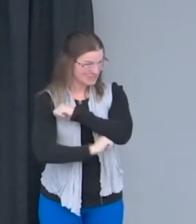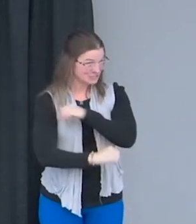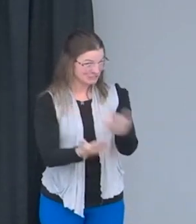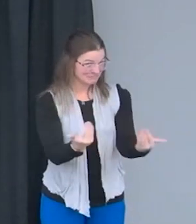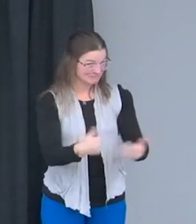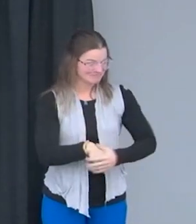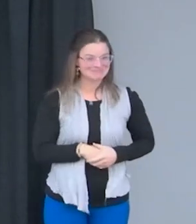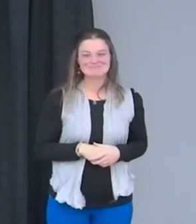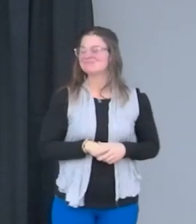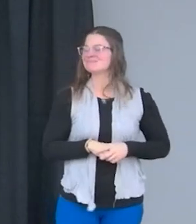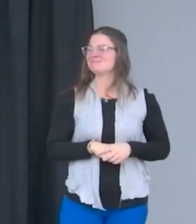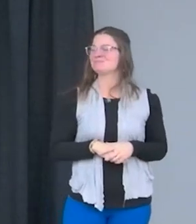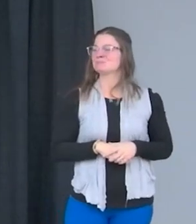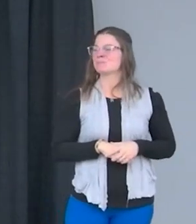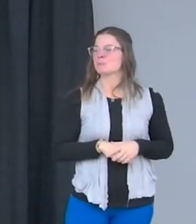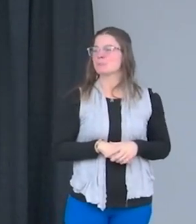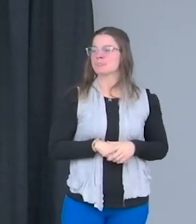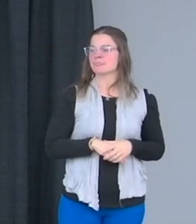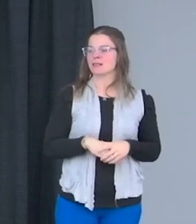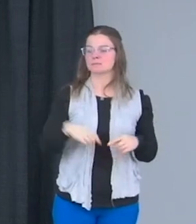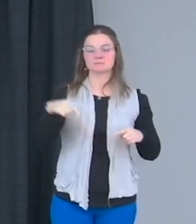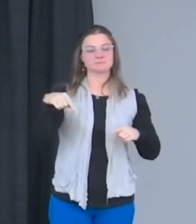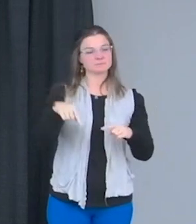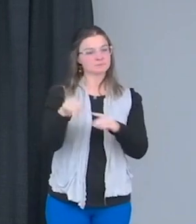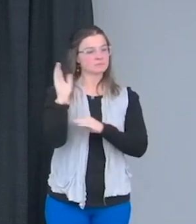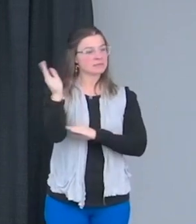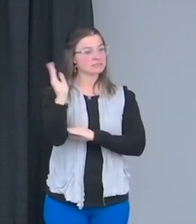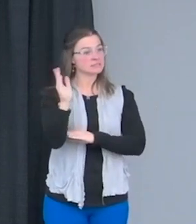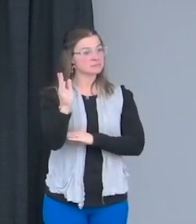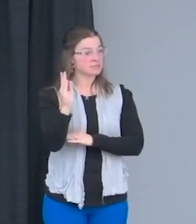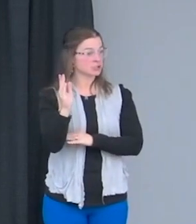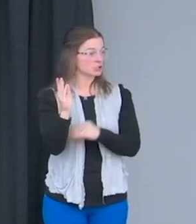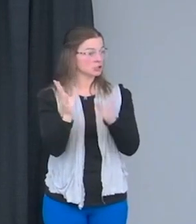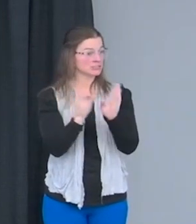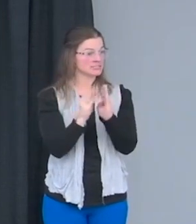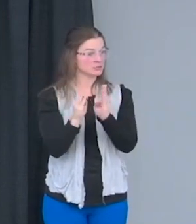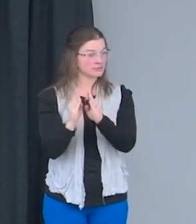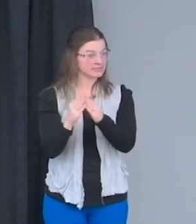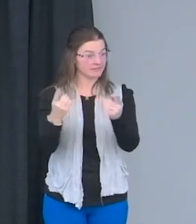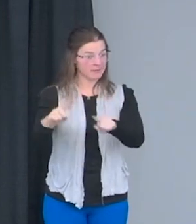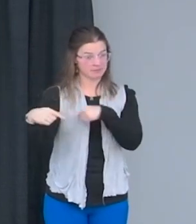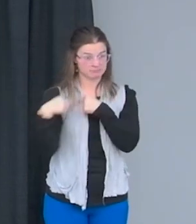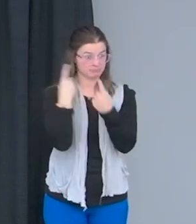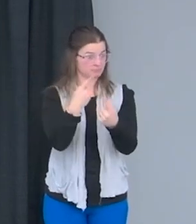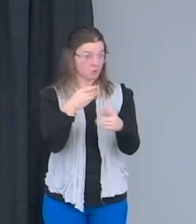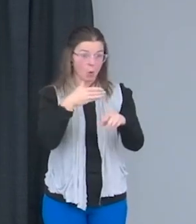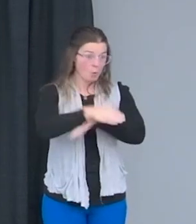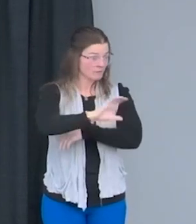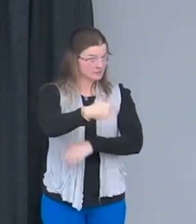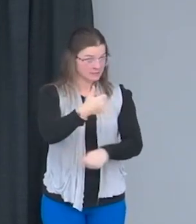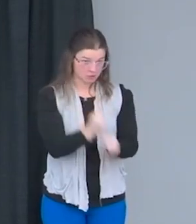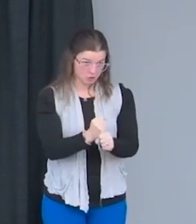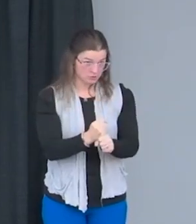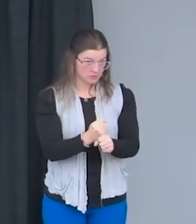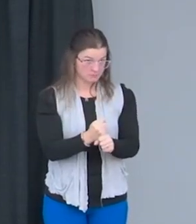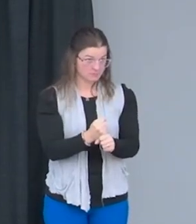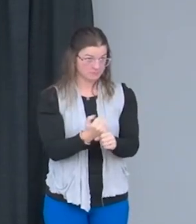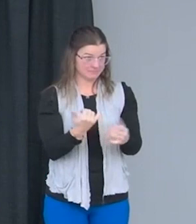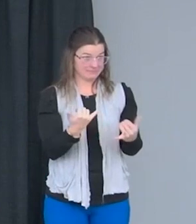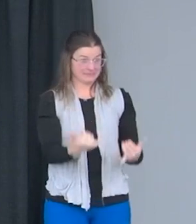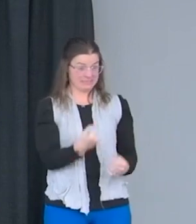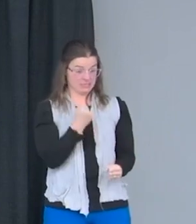So we've been doing these speaker series now for more than a decade, and this year we've really been focusing on